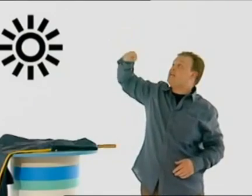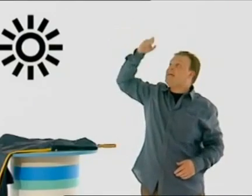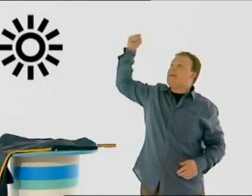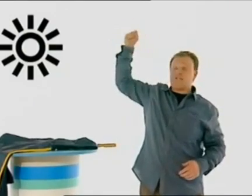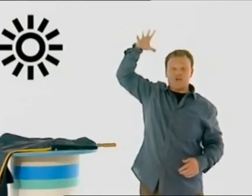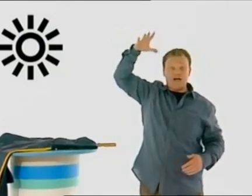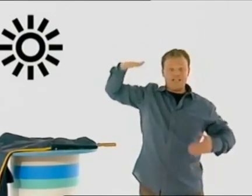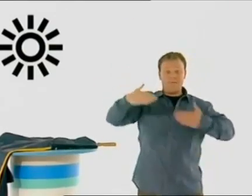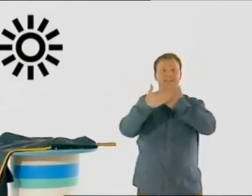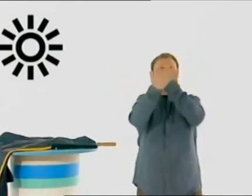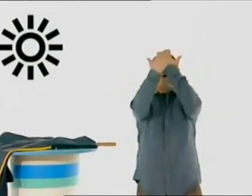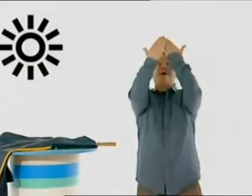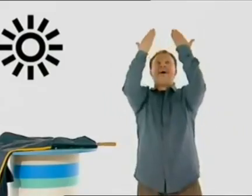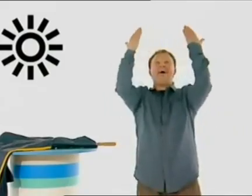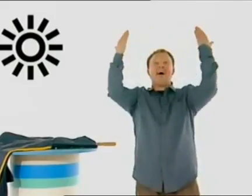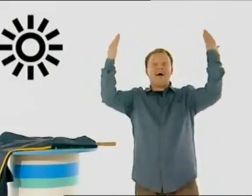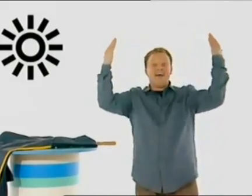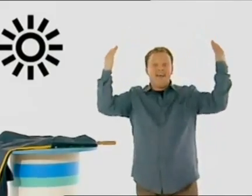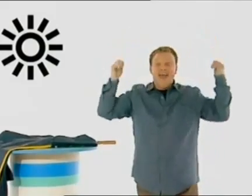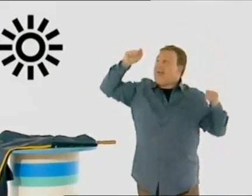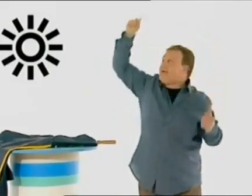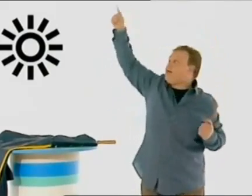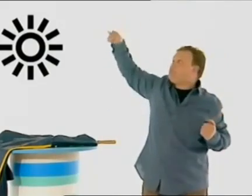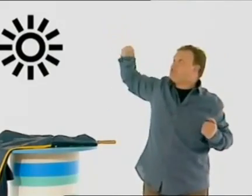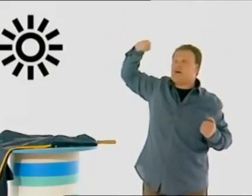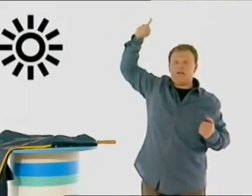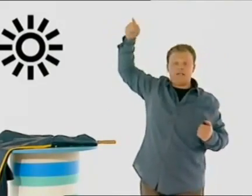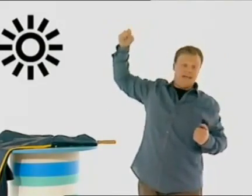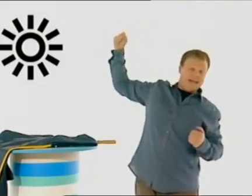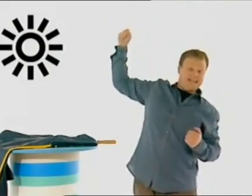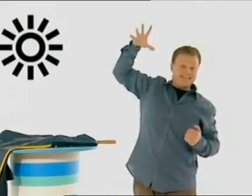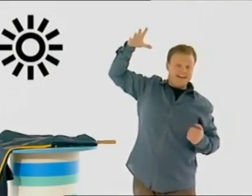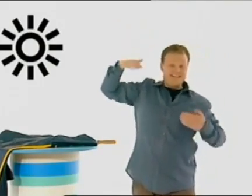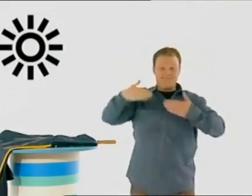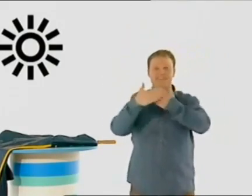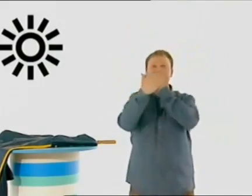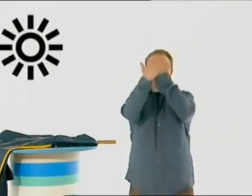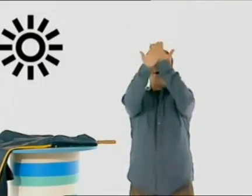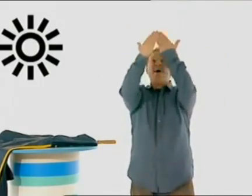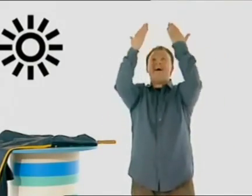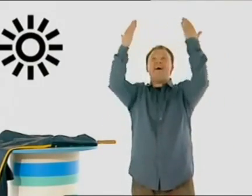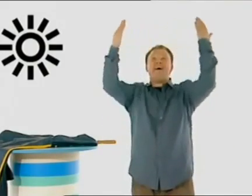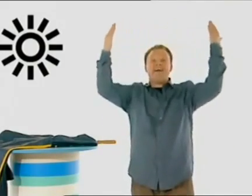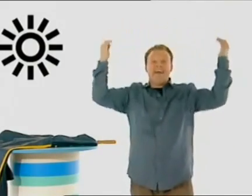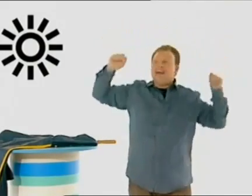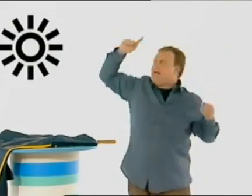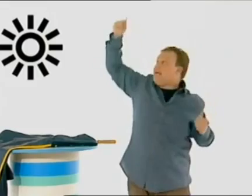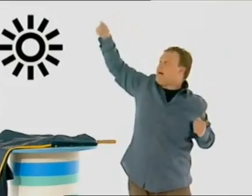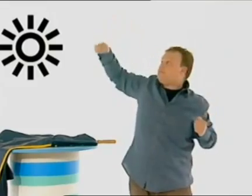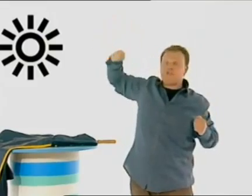it shines up in the sky, here comes the sun, it shines up in the sky. Here comes